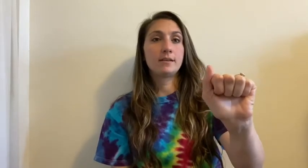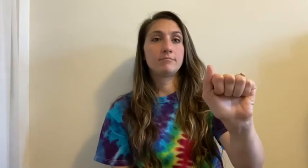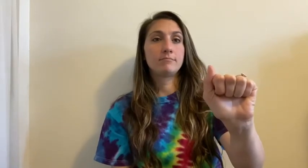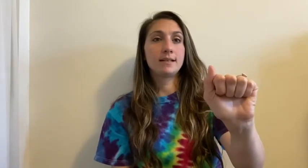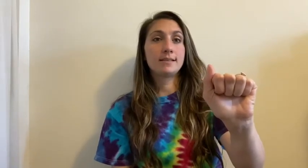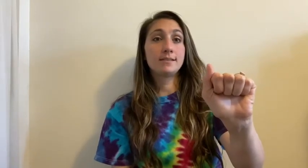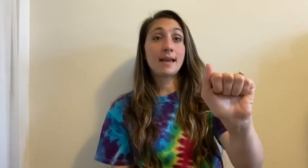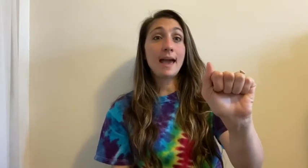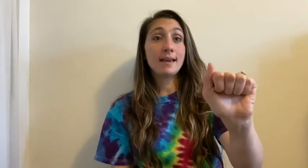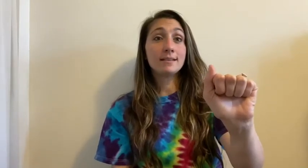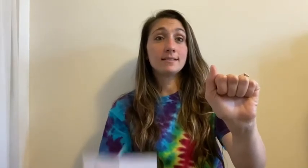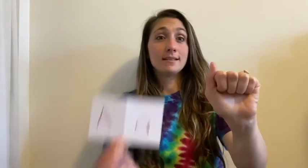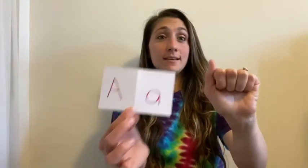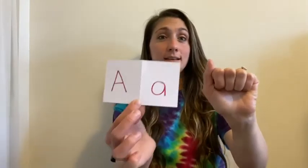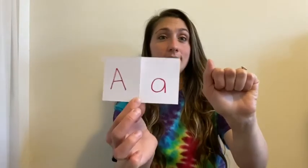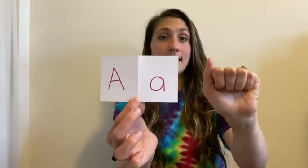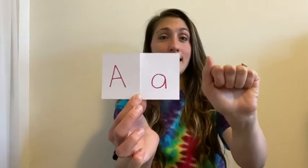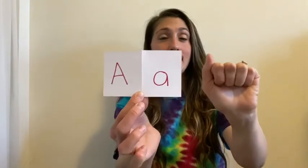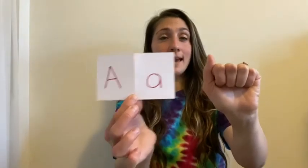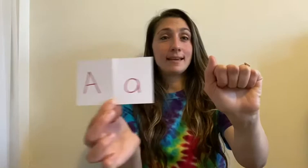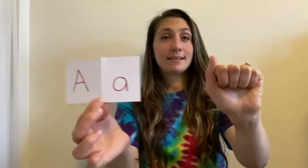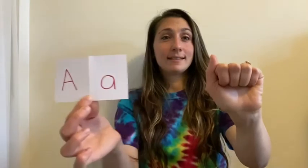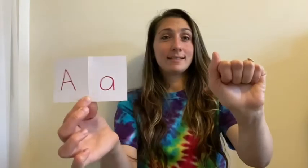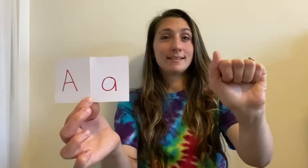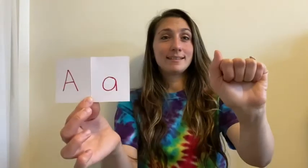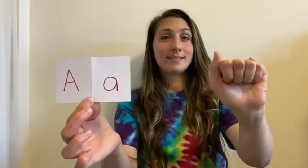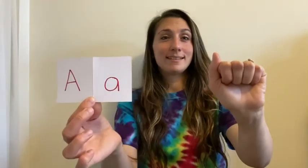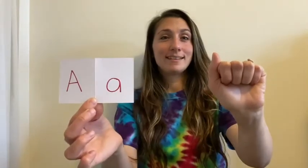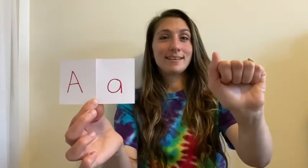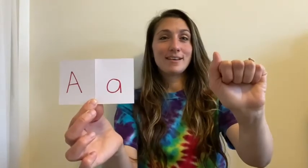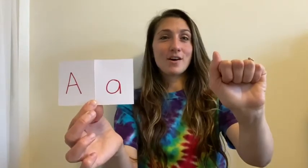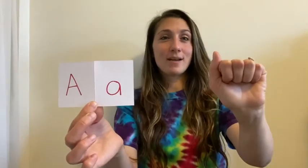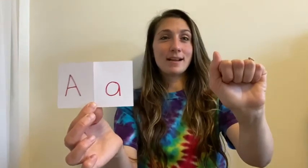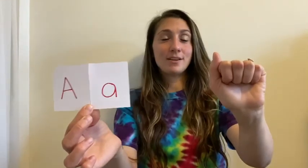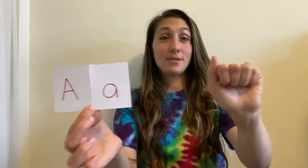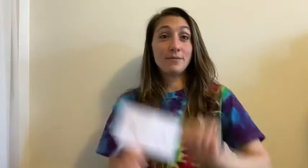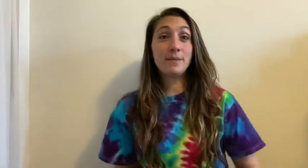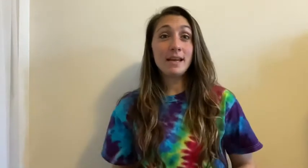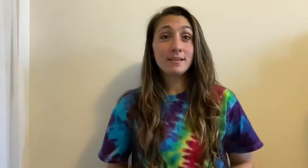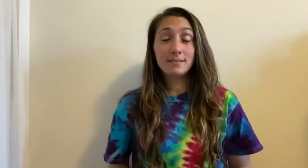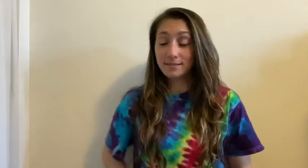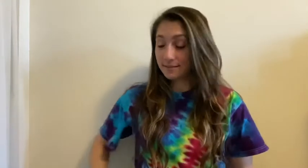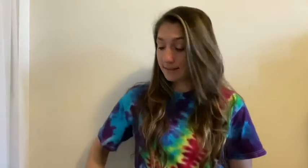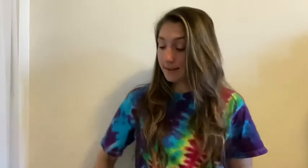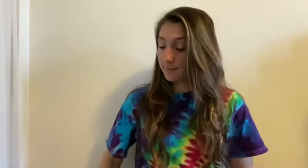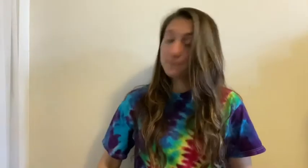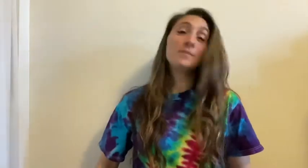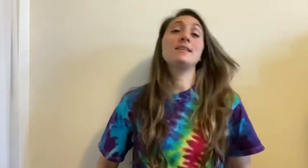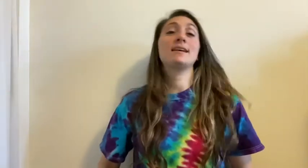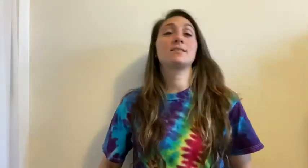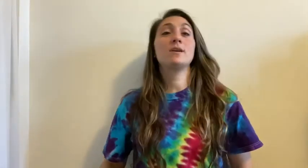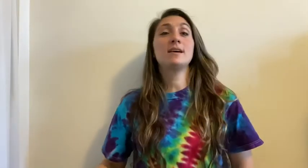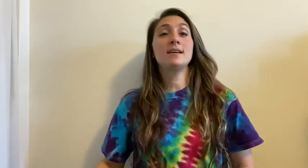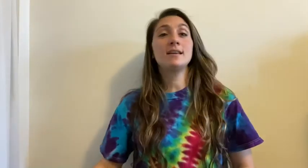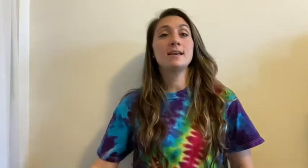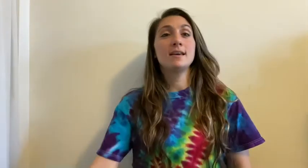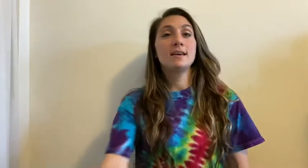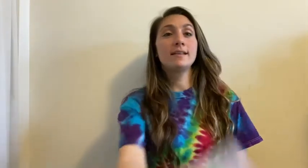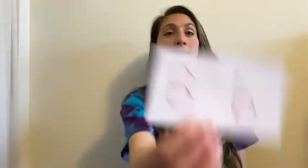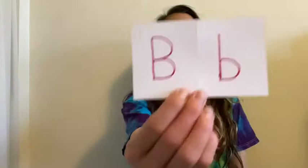that's how you say A. A. Alright. You ready for B? Okay. The next one, the letter B.